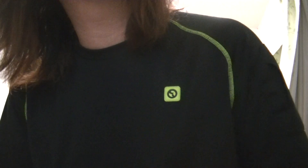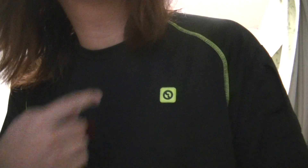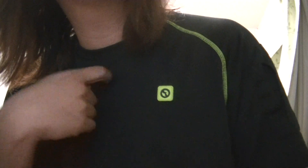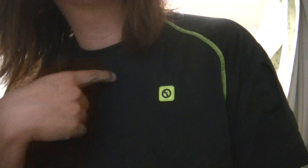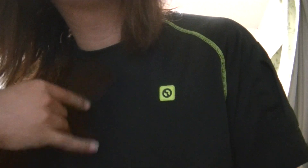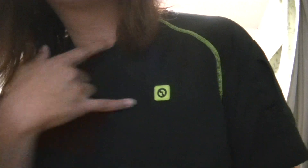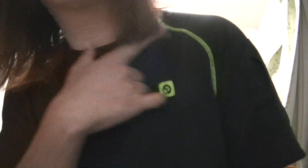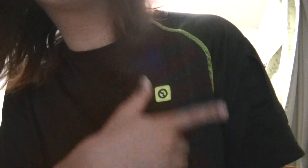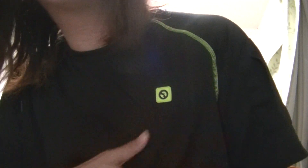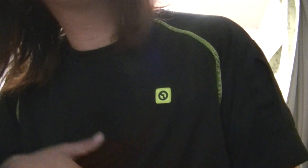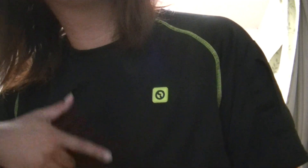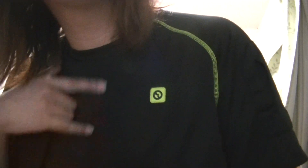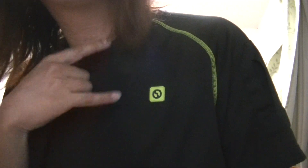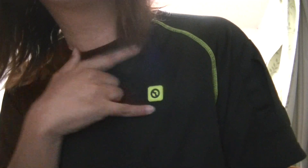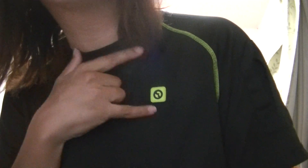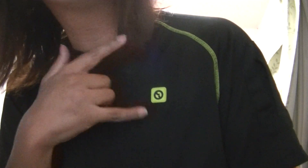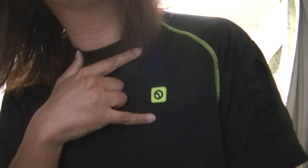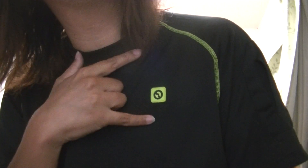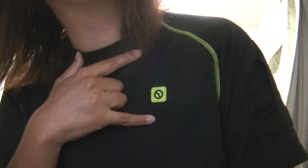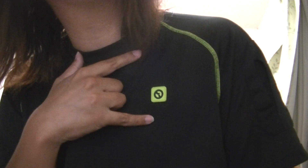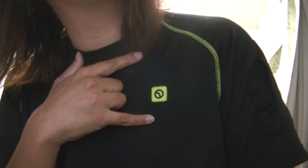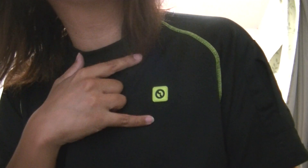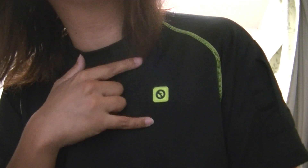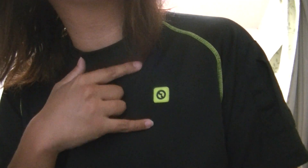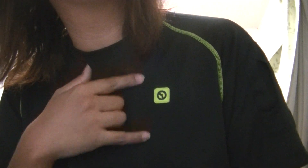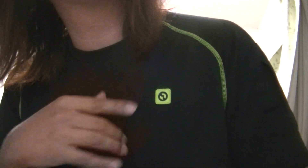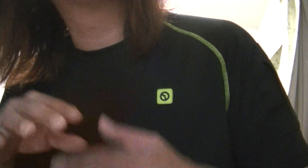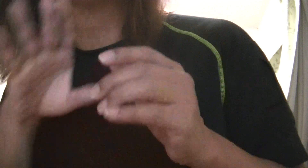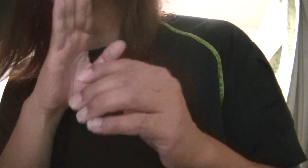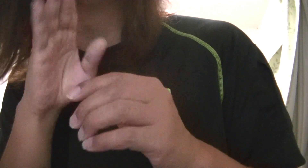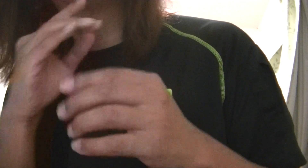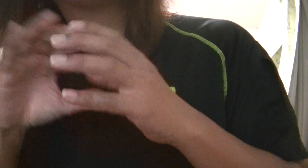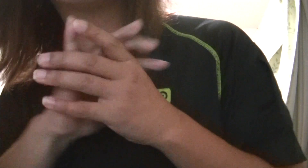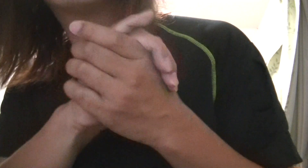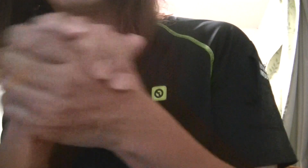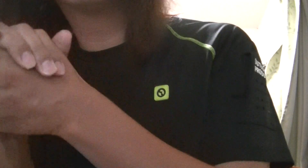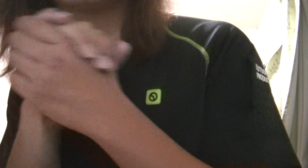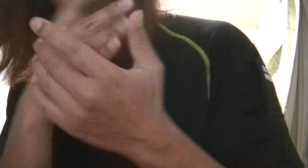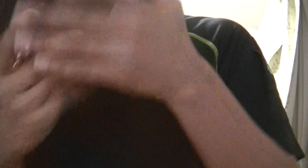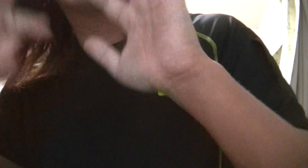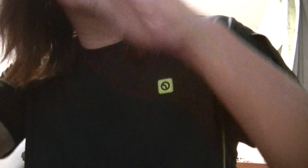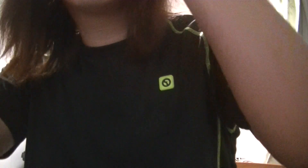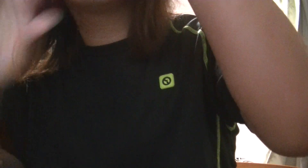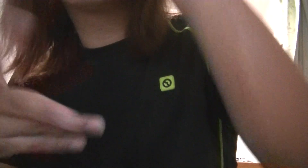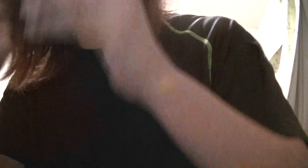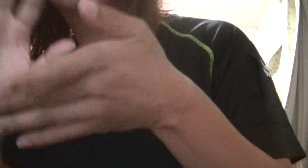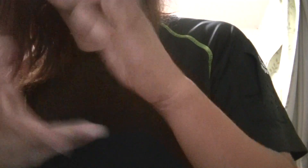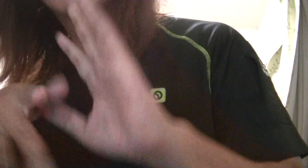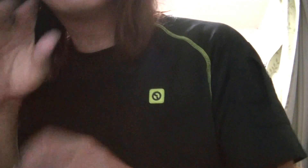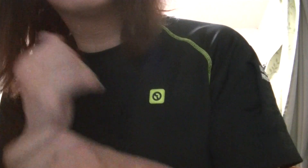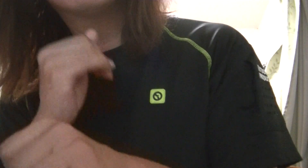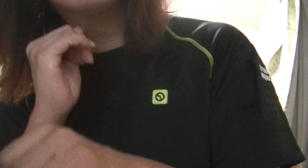taking our own lives It's true we can make a brighter day It's you and me